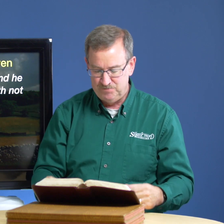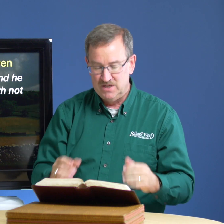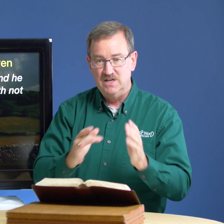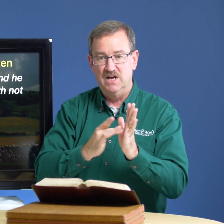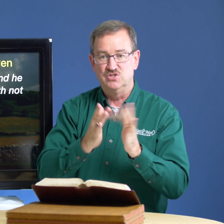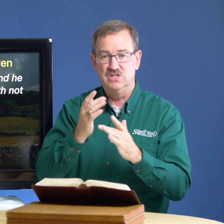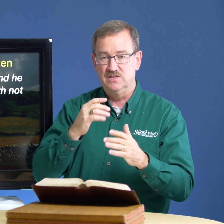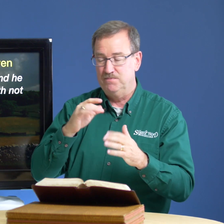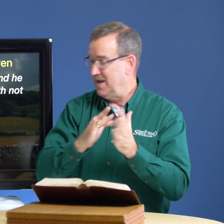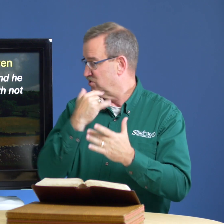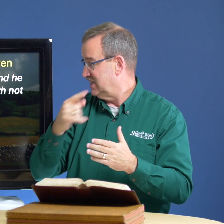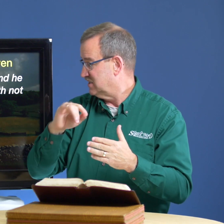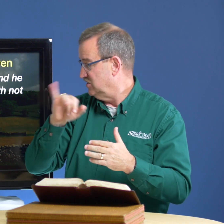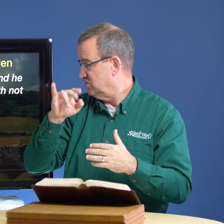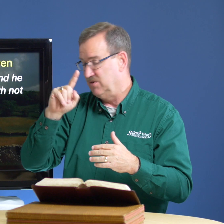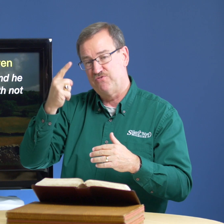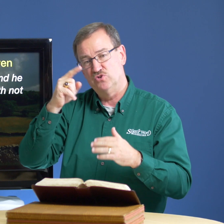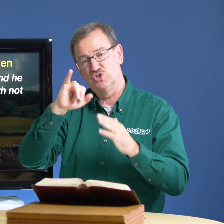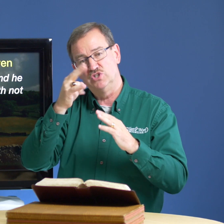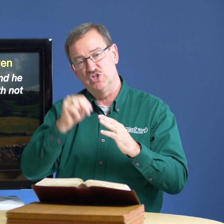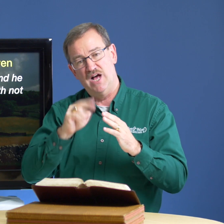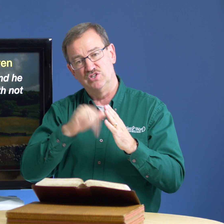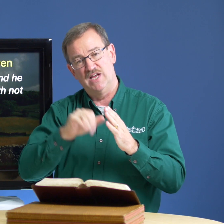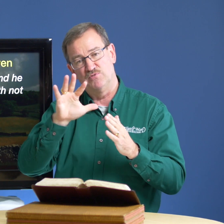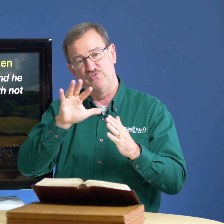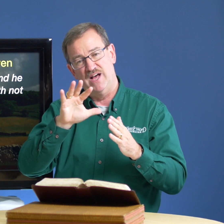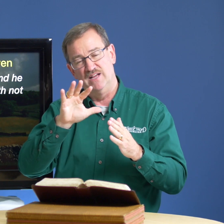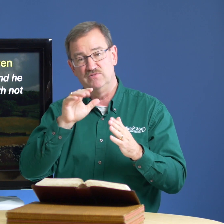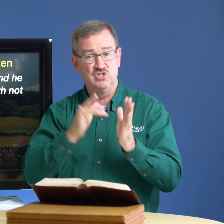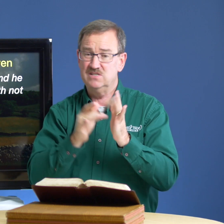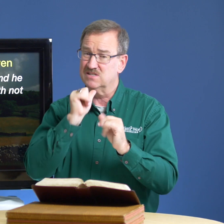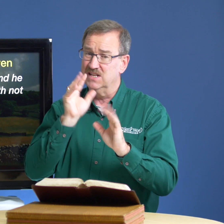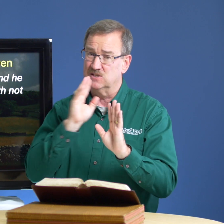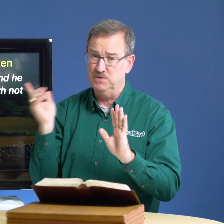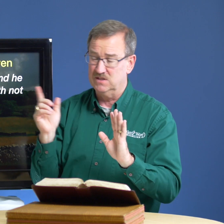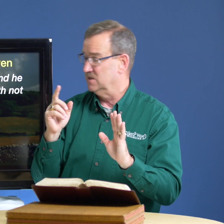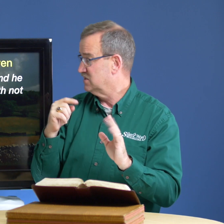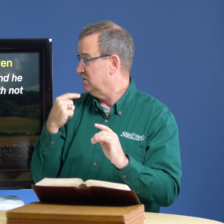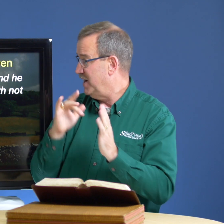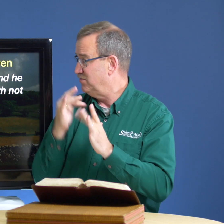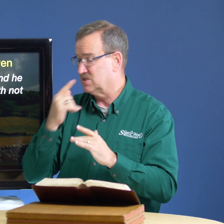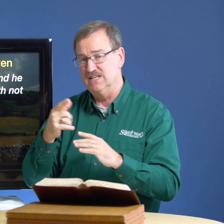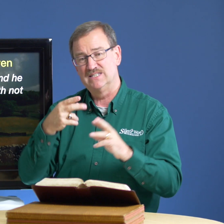uh g the bible says in in first john chapter five jesus did not speak this the bible says